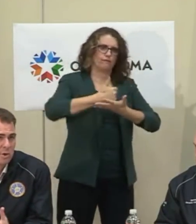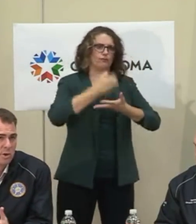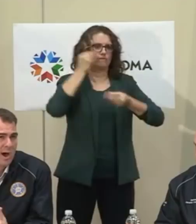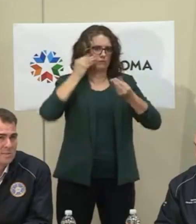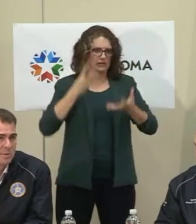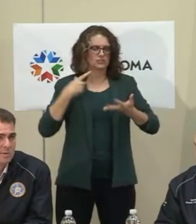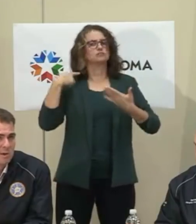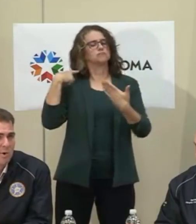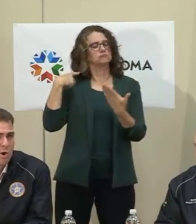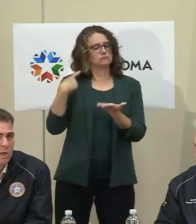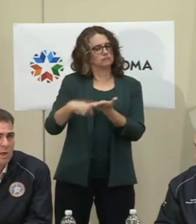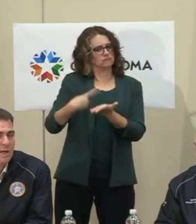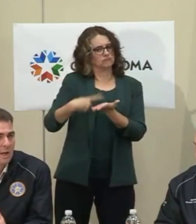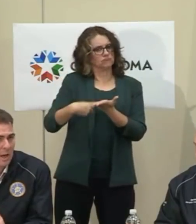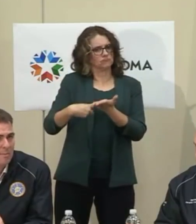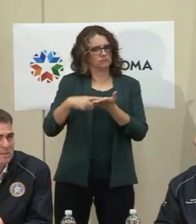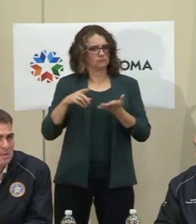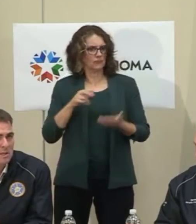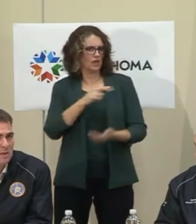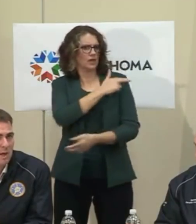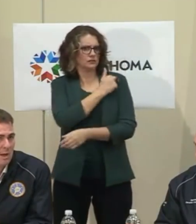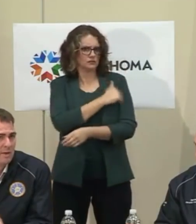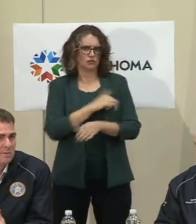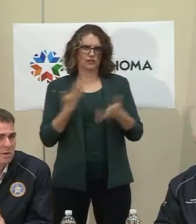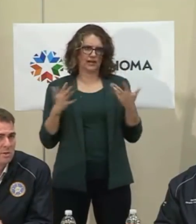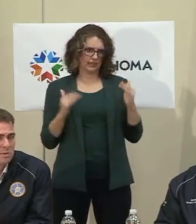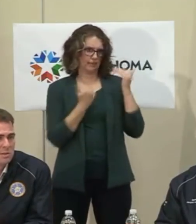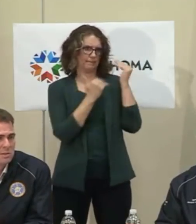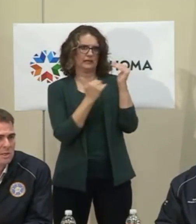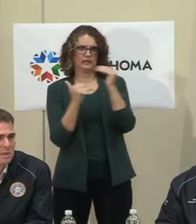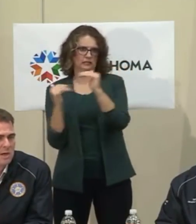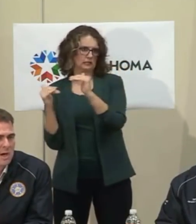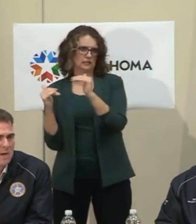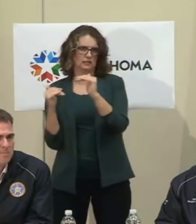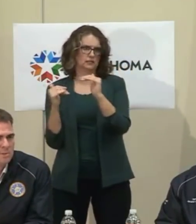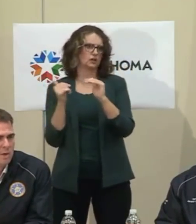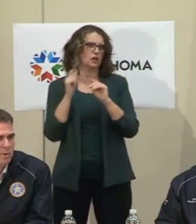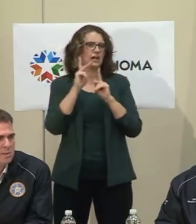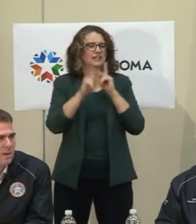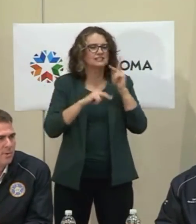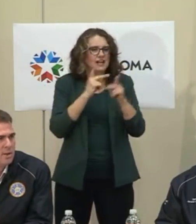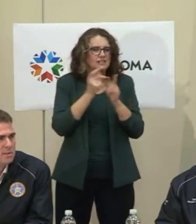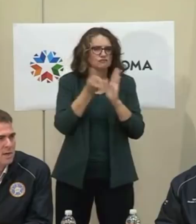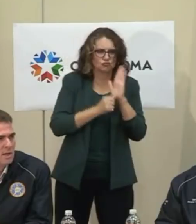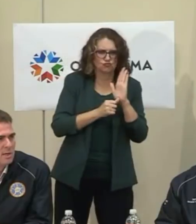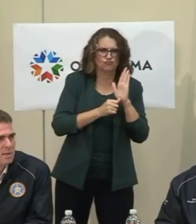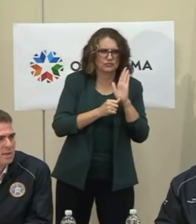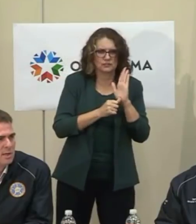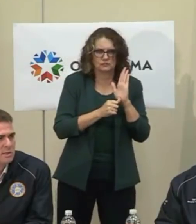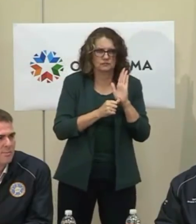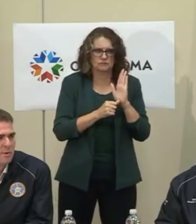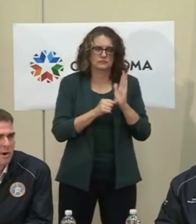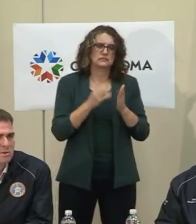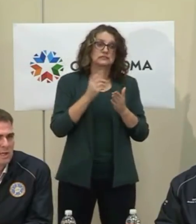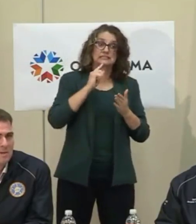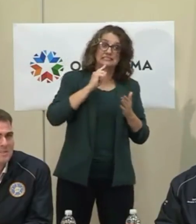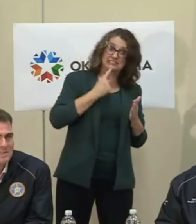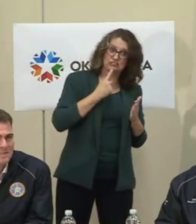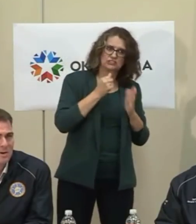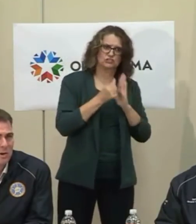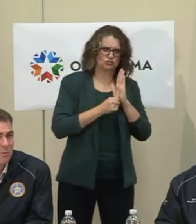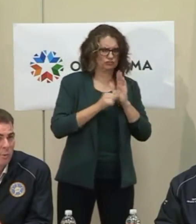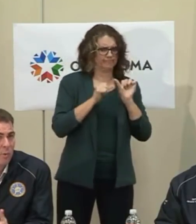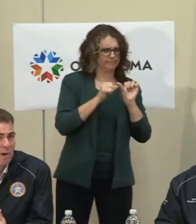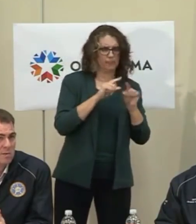discussed. There are certain hospitals that have already limited elective surgeries, so it's something that our team